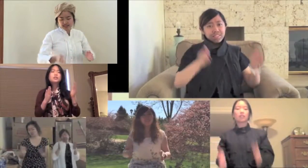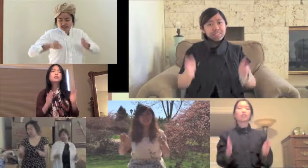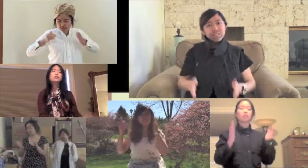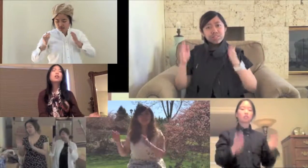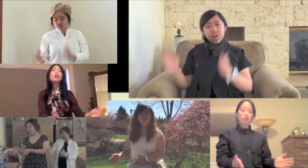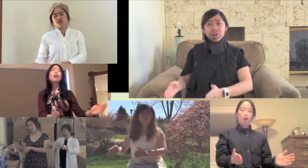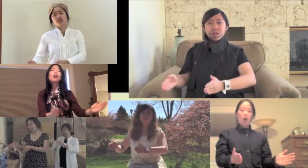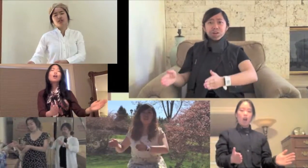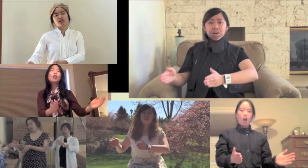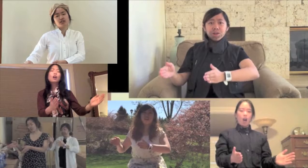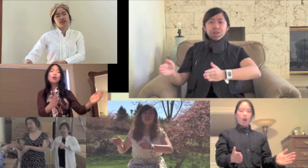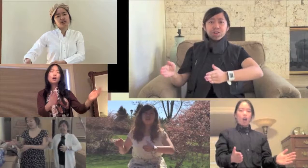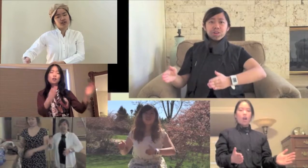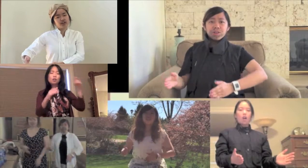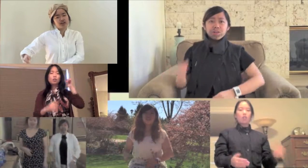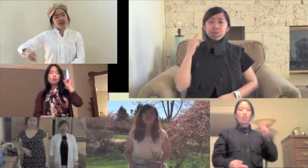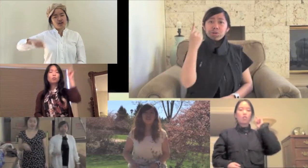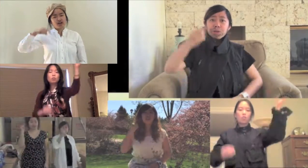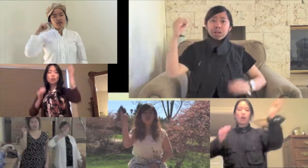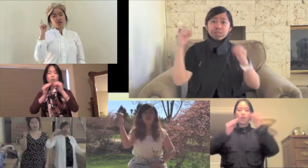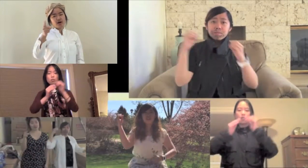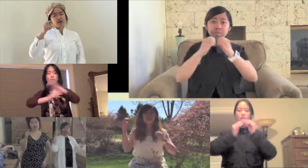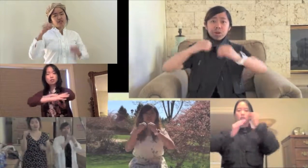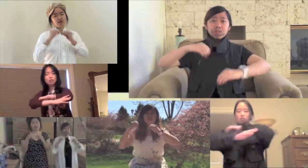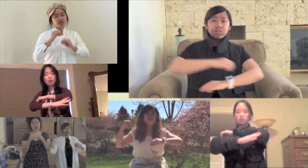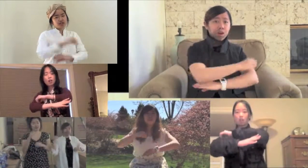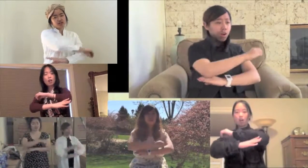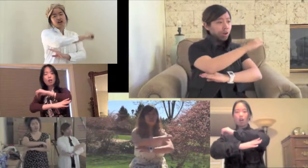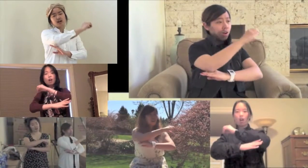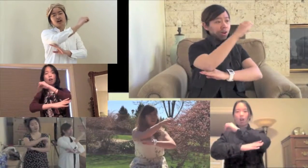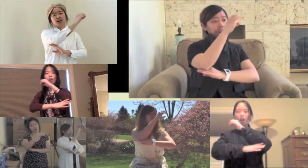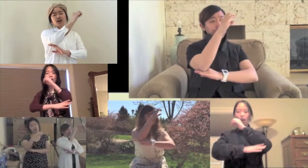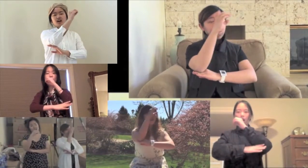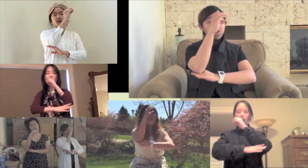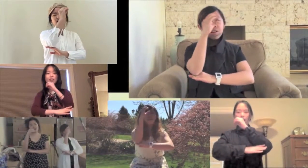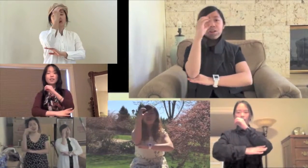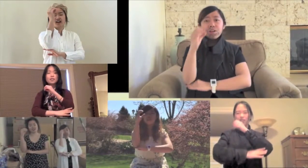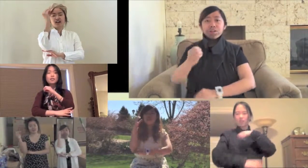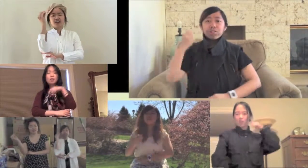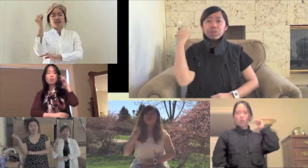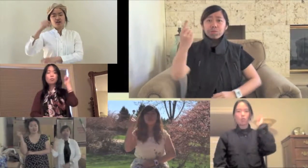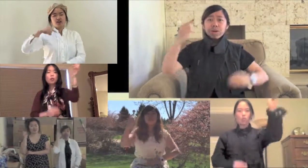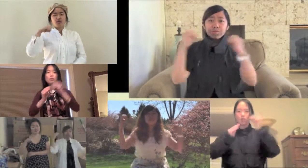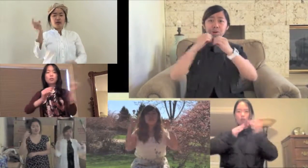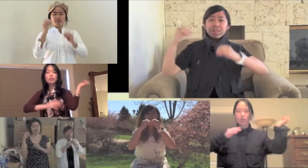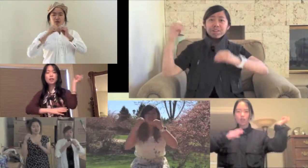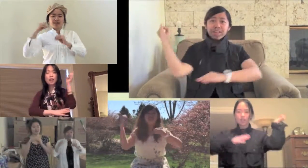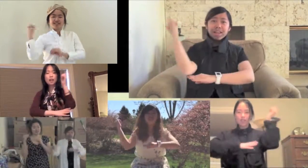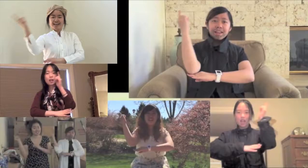store One more door One more day